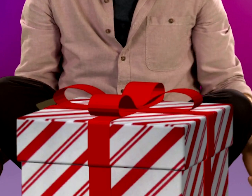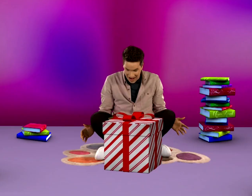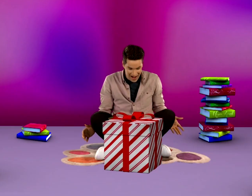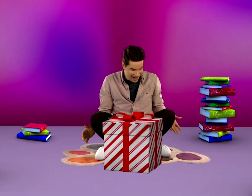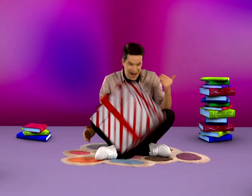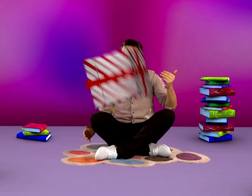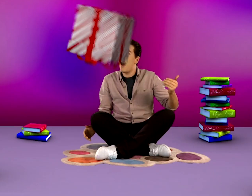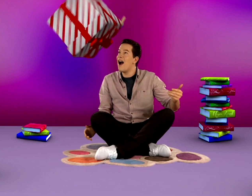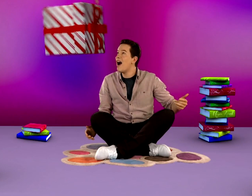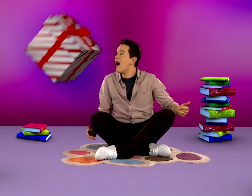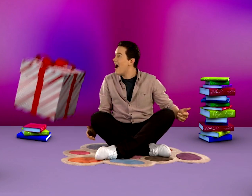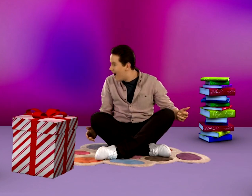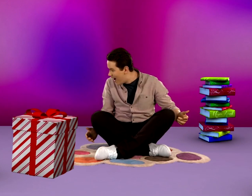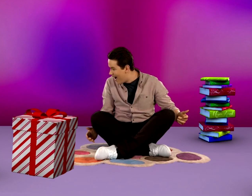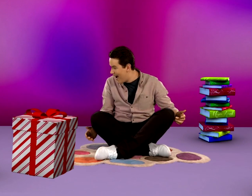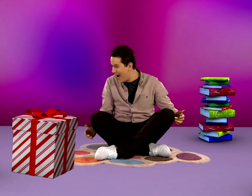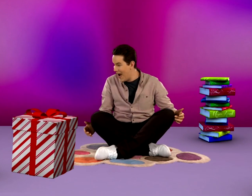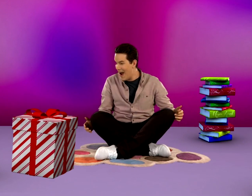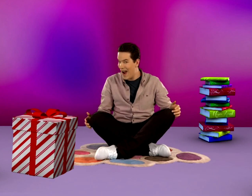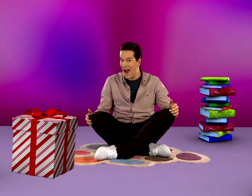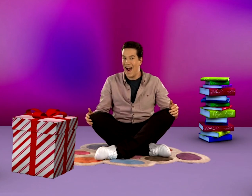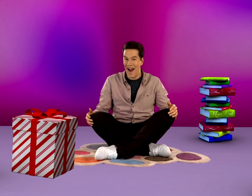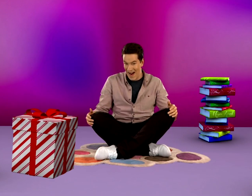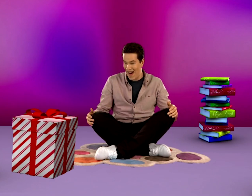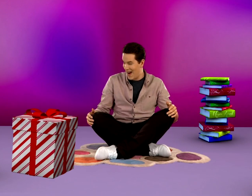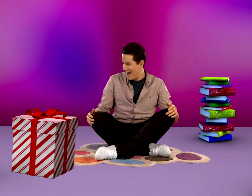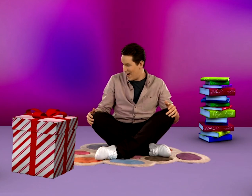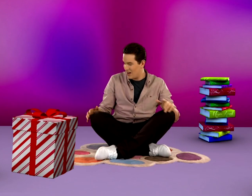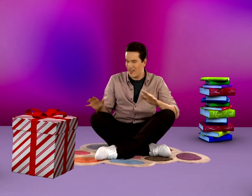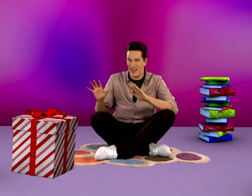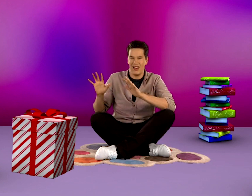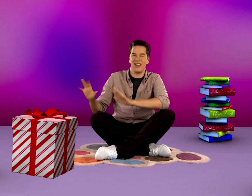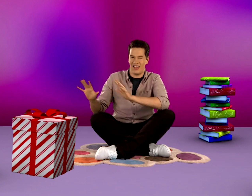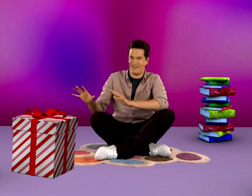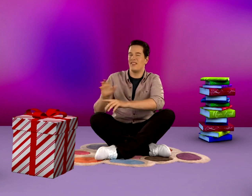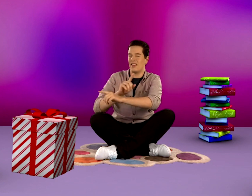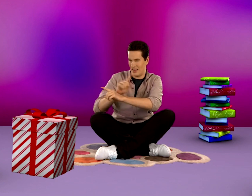Oh, it's a present. How exciting. I'll open it later.